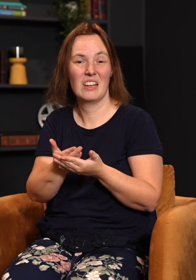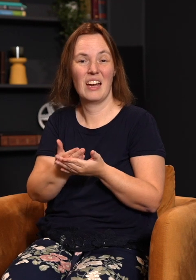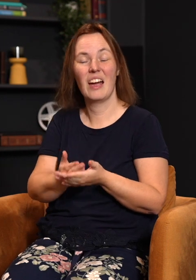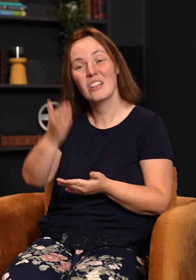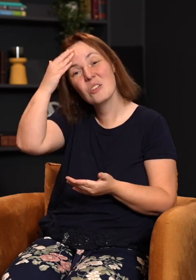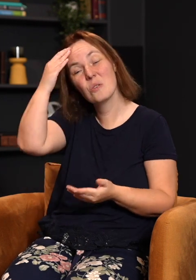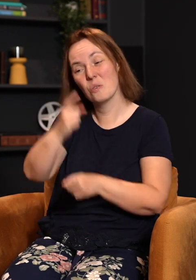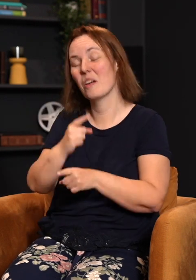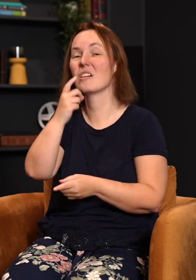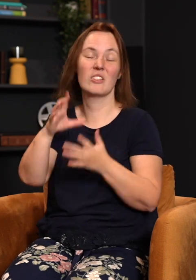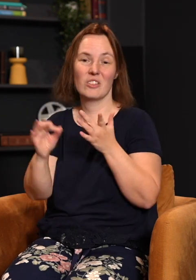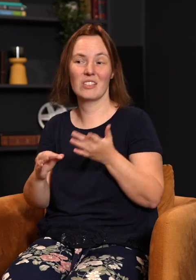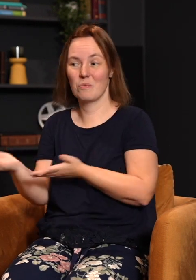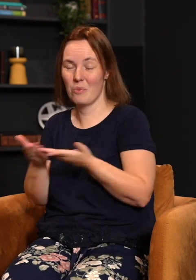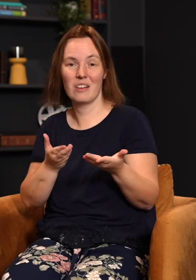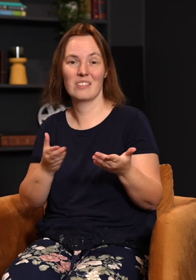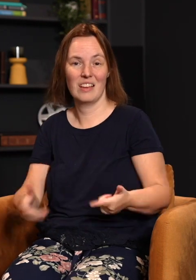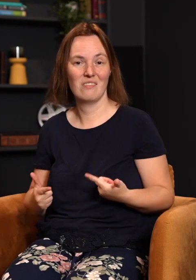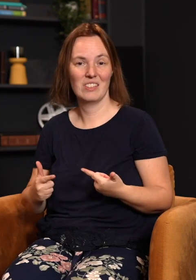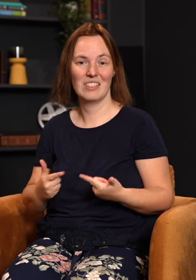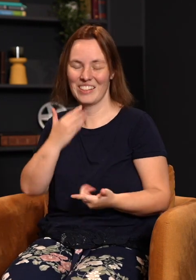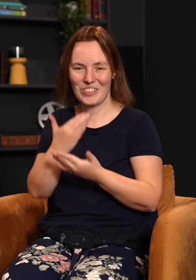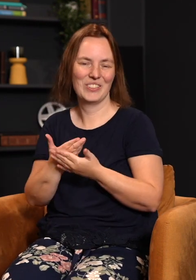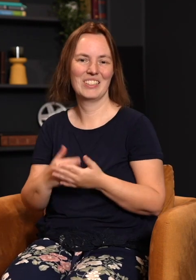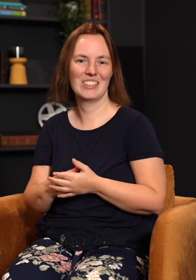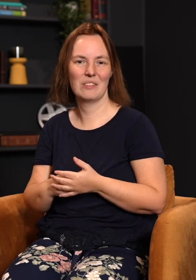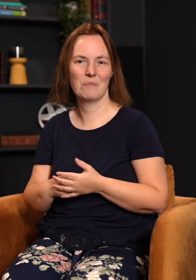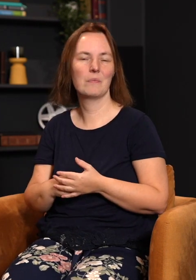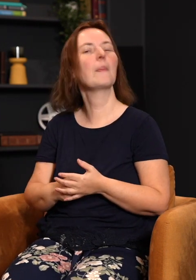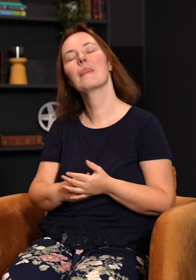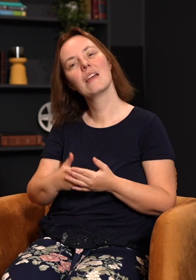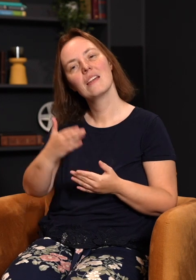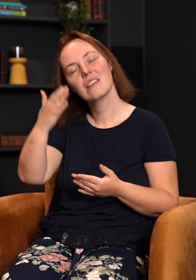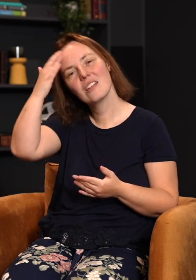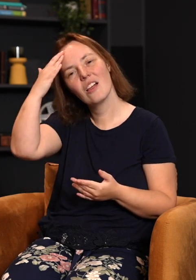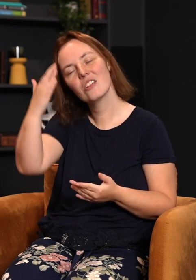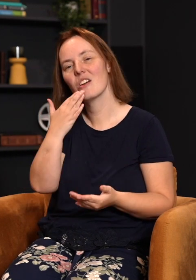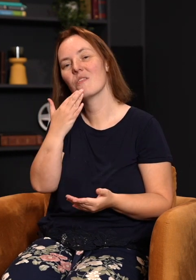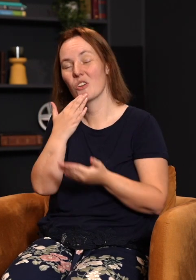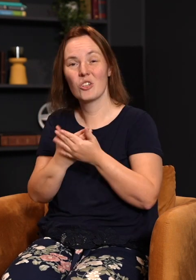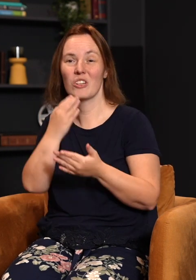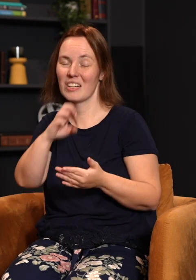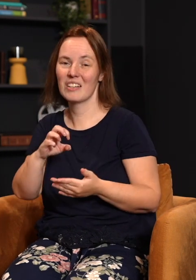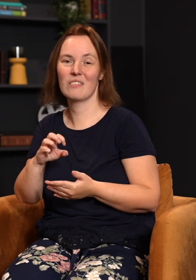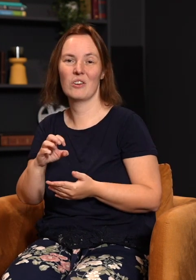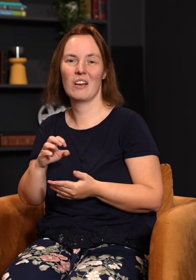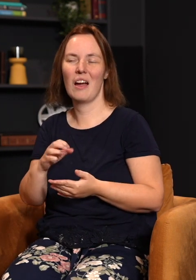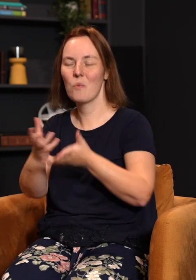actually brought life and goodness. that make sense? And so the Lord has the same desire for you and me. The knowledge of good and evil, he says, I want to keep you from experiencing